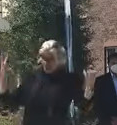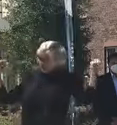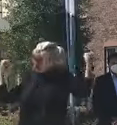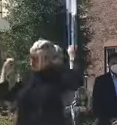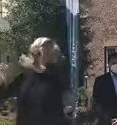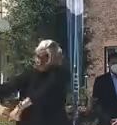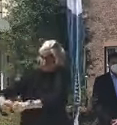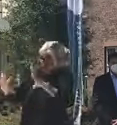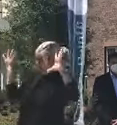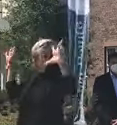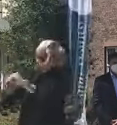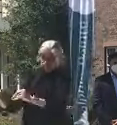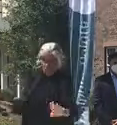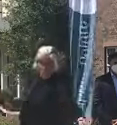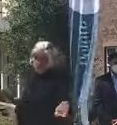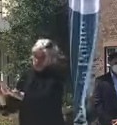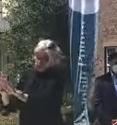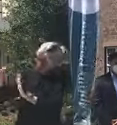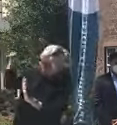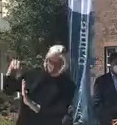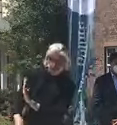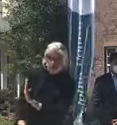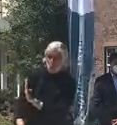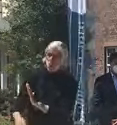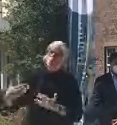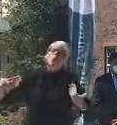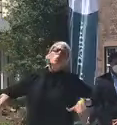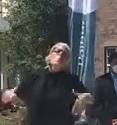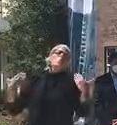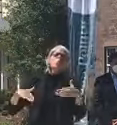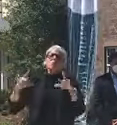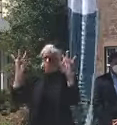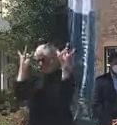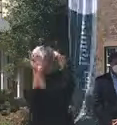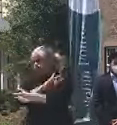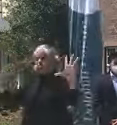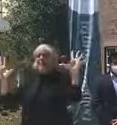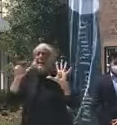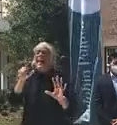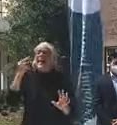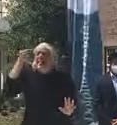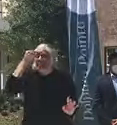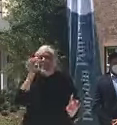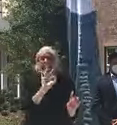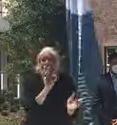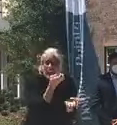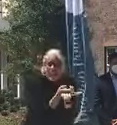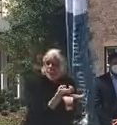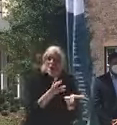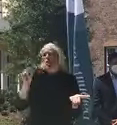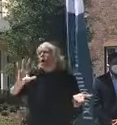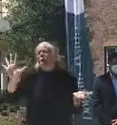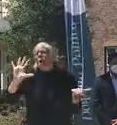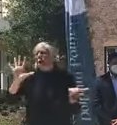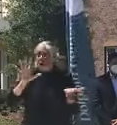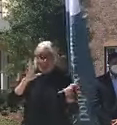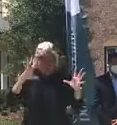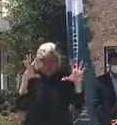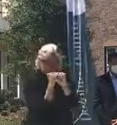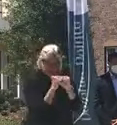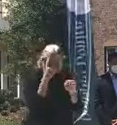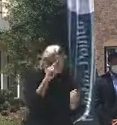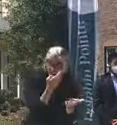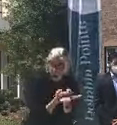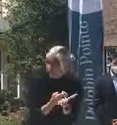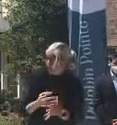of this magnitude would be absolutely catastrophic, not just in terms of economy, but in terms of the social fabric, and in terms